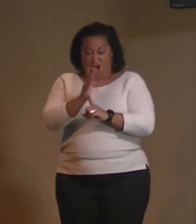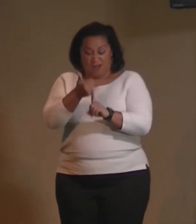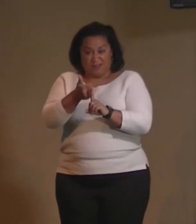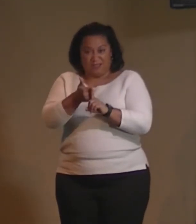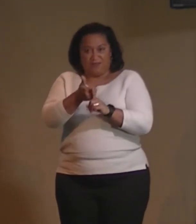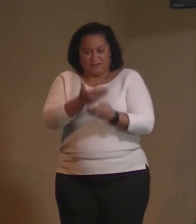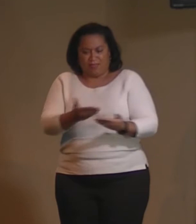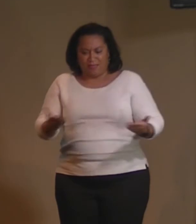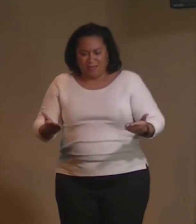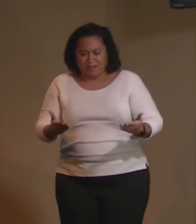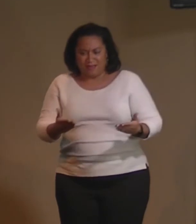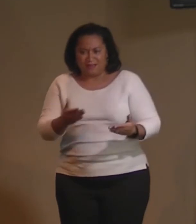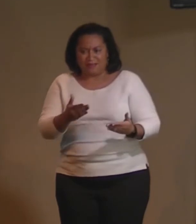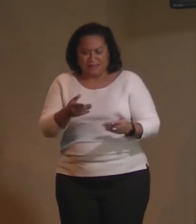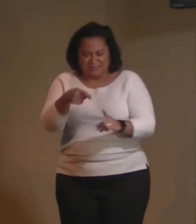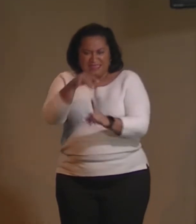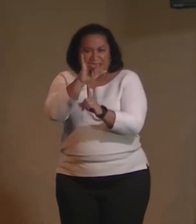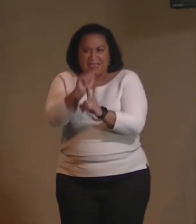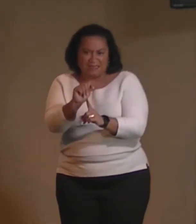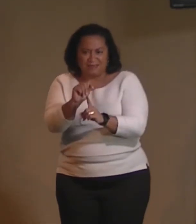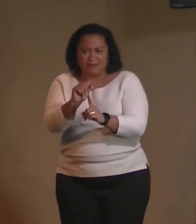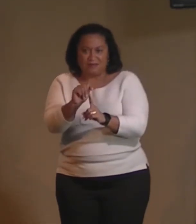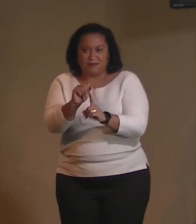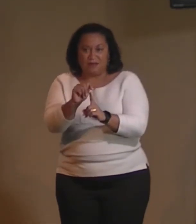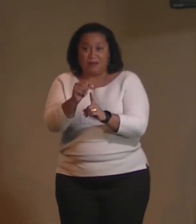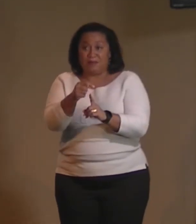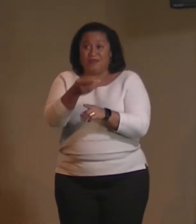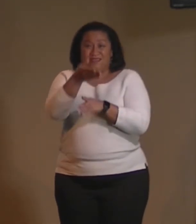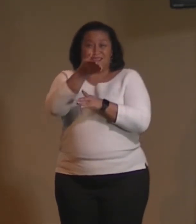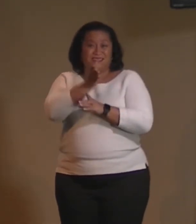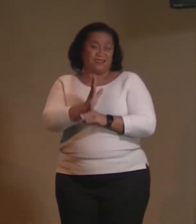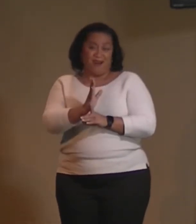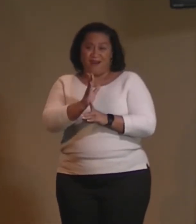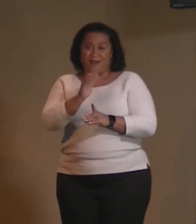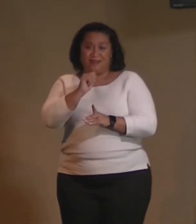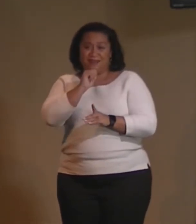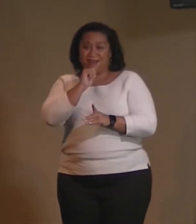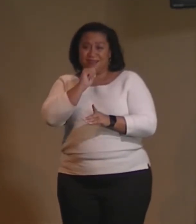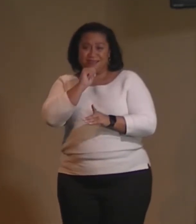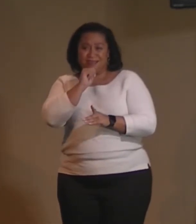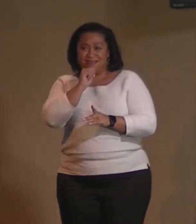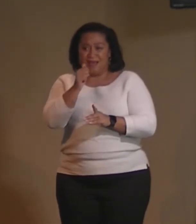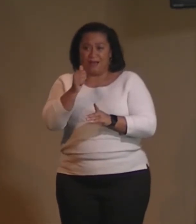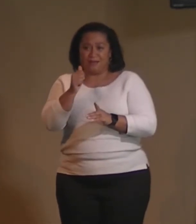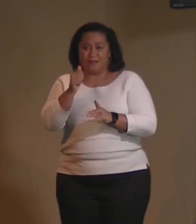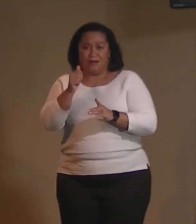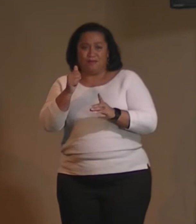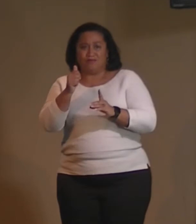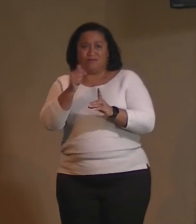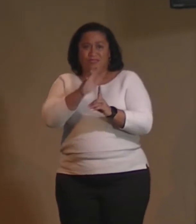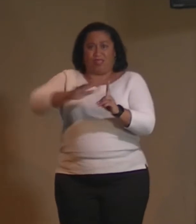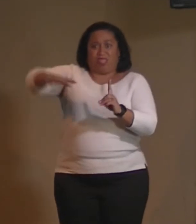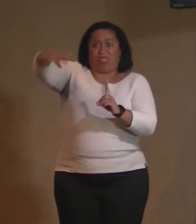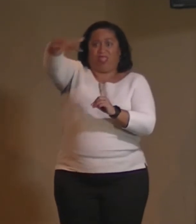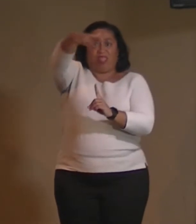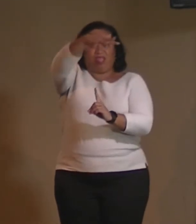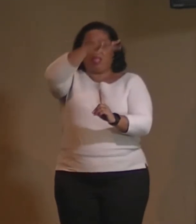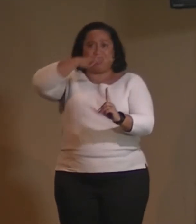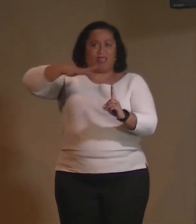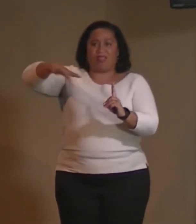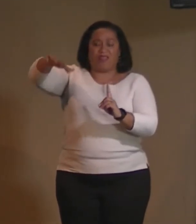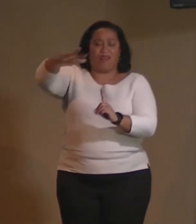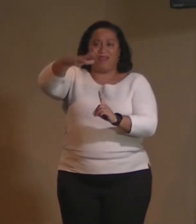Because God is not this anthropomorphic deity that is bound by the duality and binary nature of